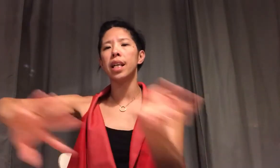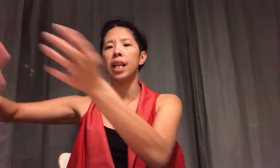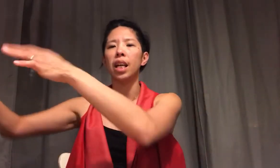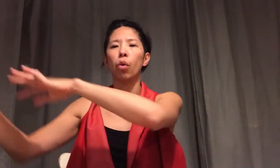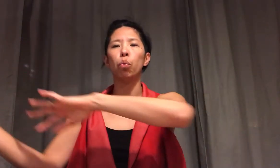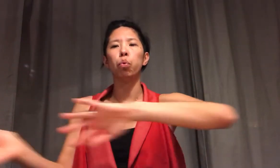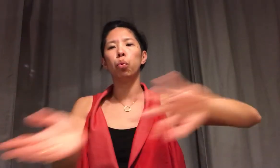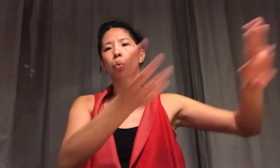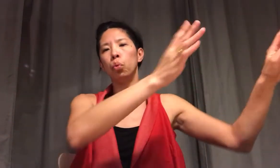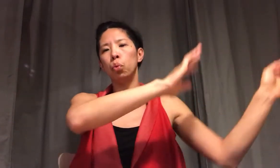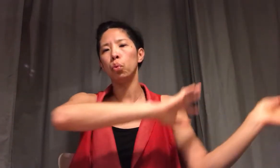Hmm.